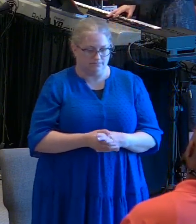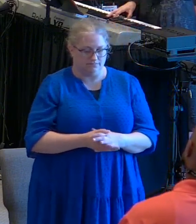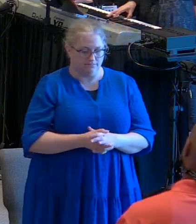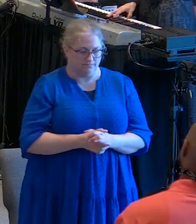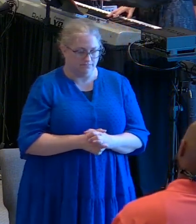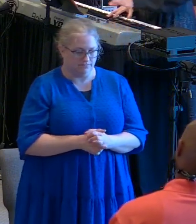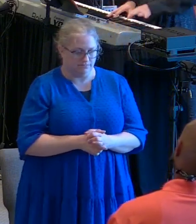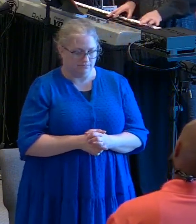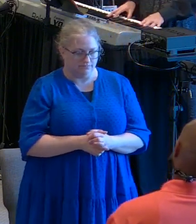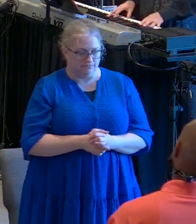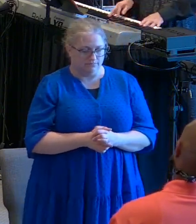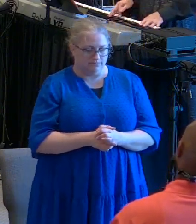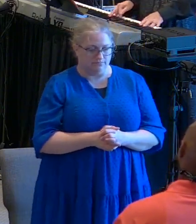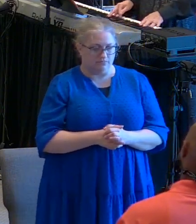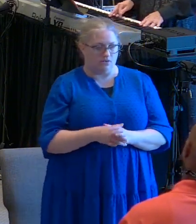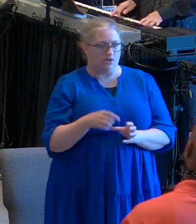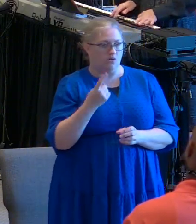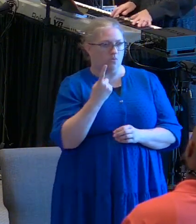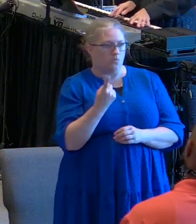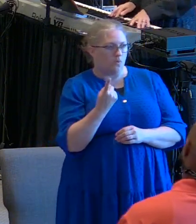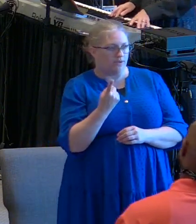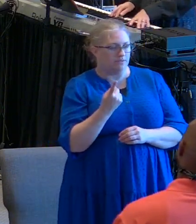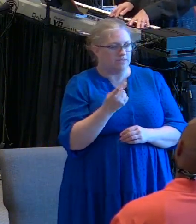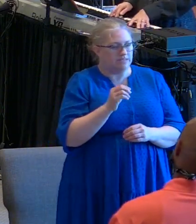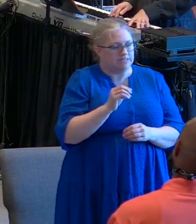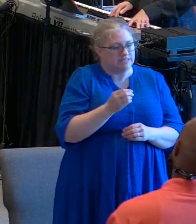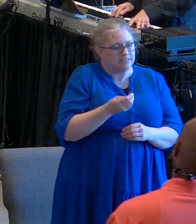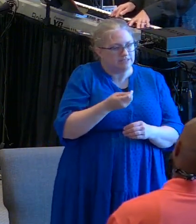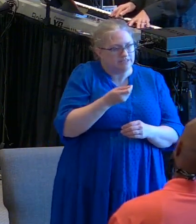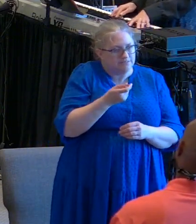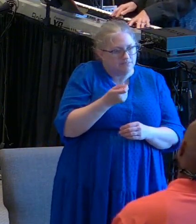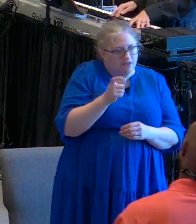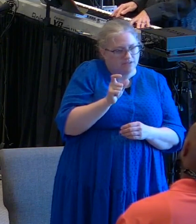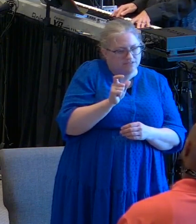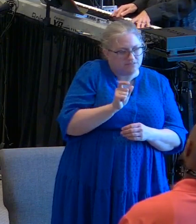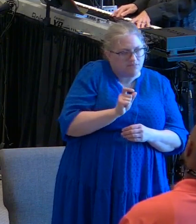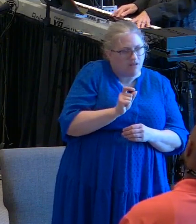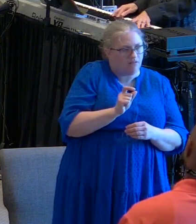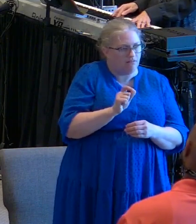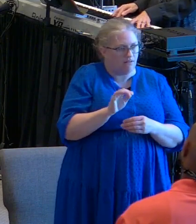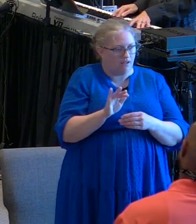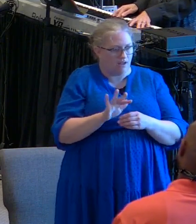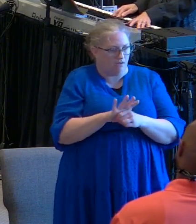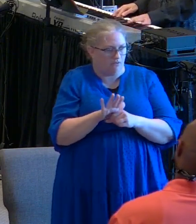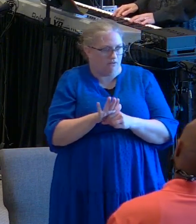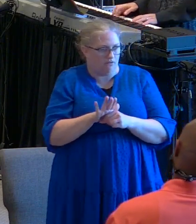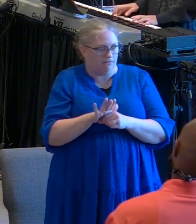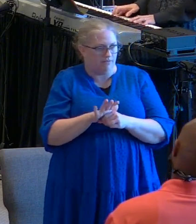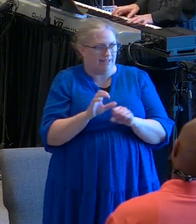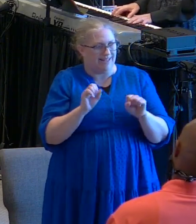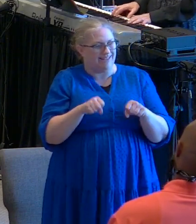buscando de él one little spot that he can start writing I love